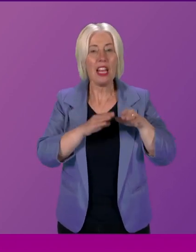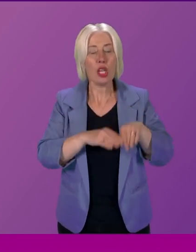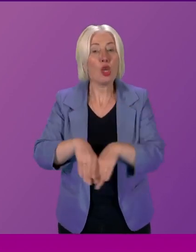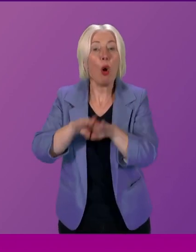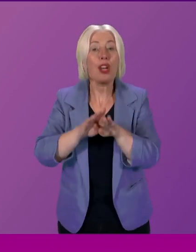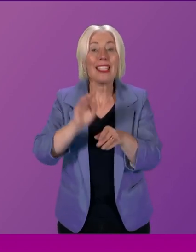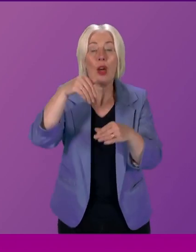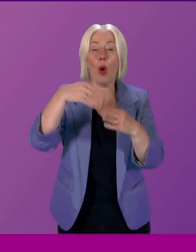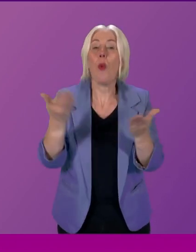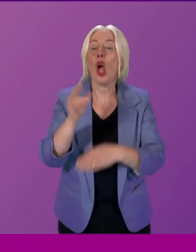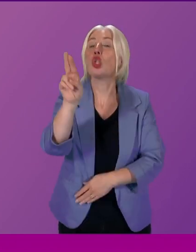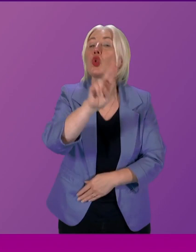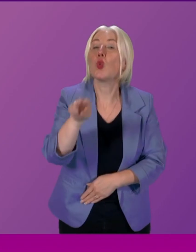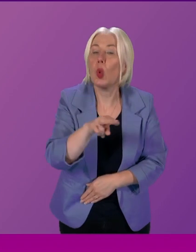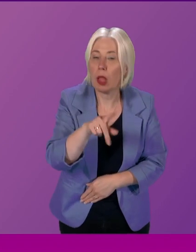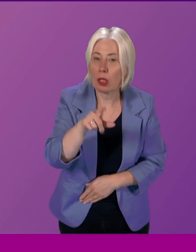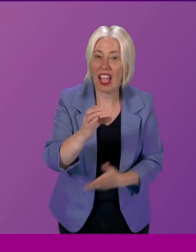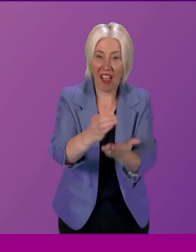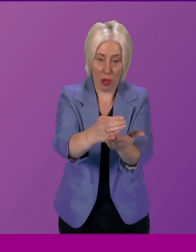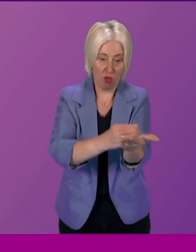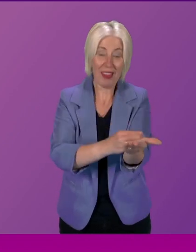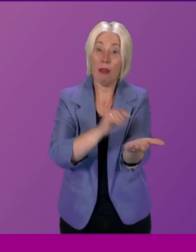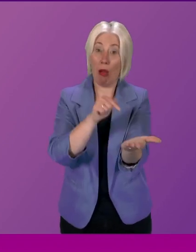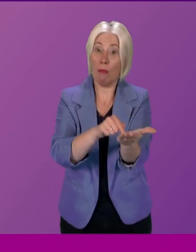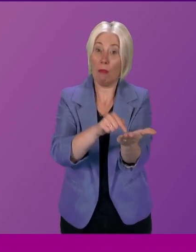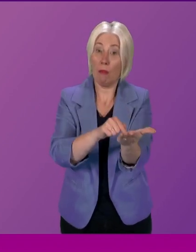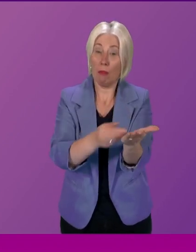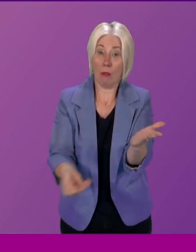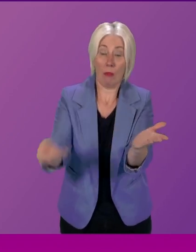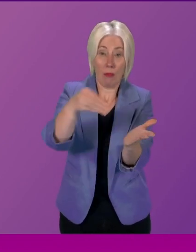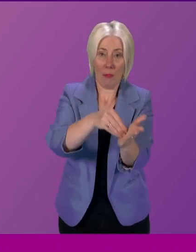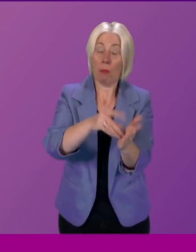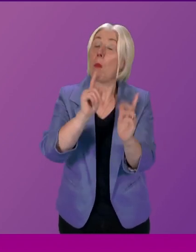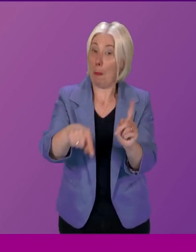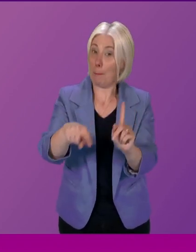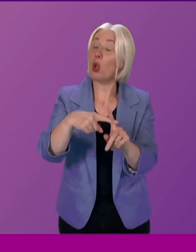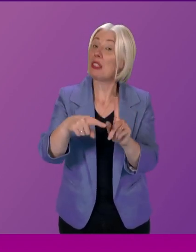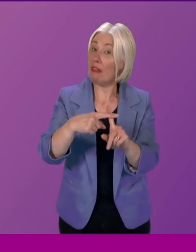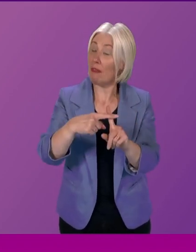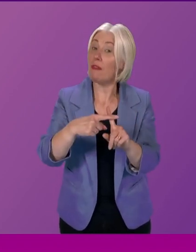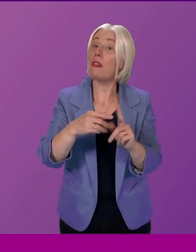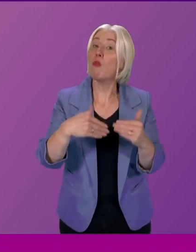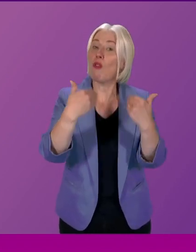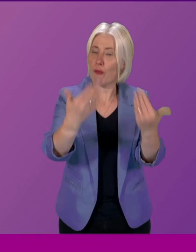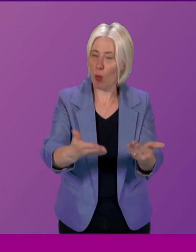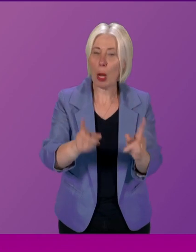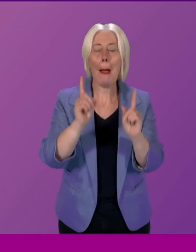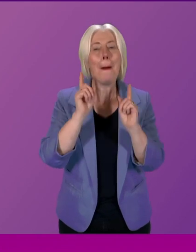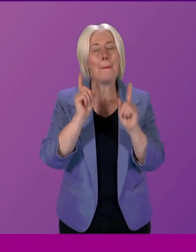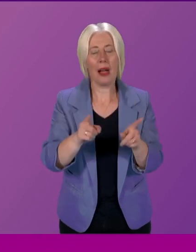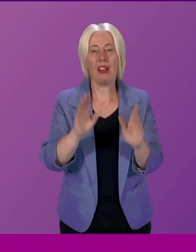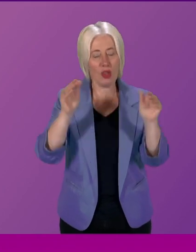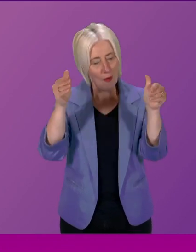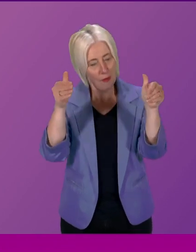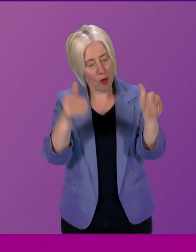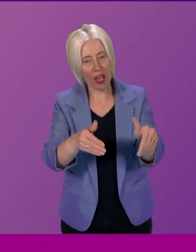If the curriculum can be strengthened to do this, that would be a positive step. However, this has to be done with a focus